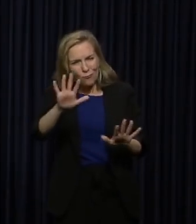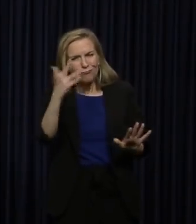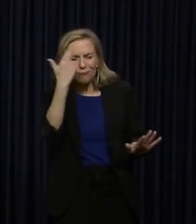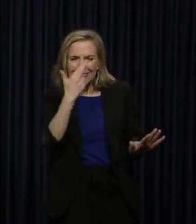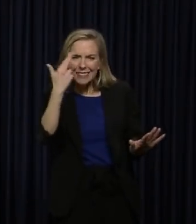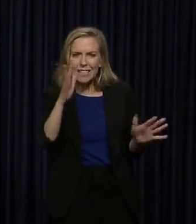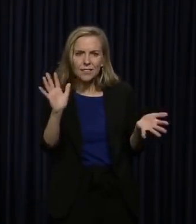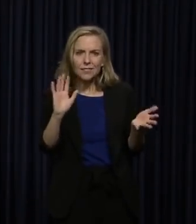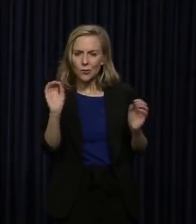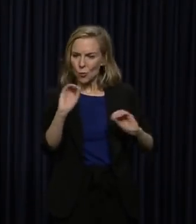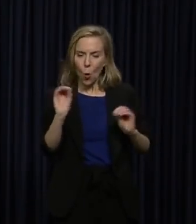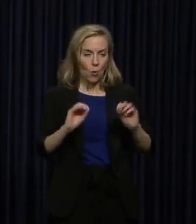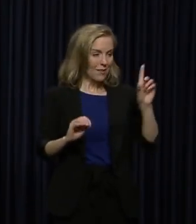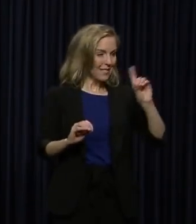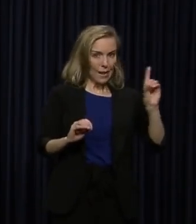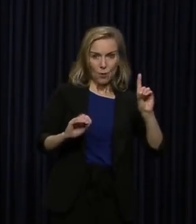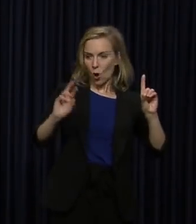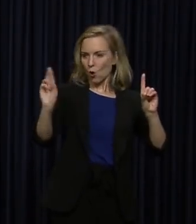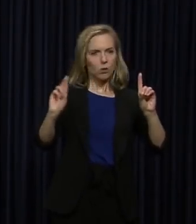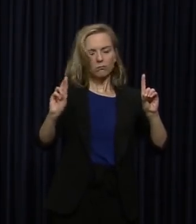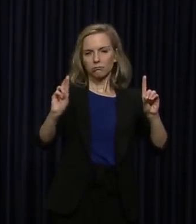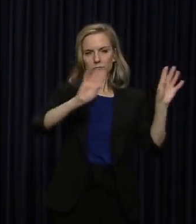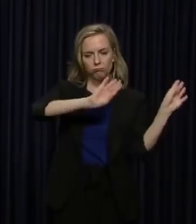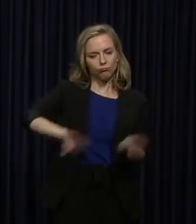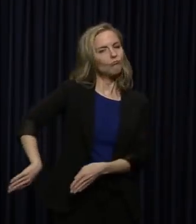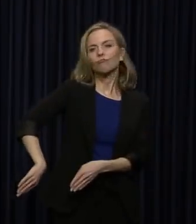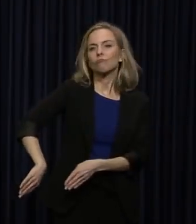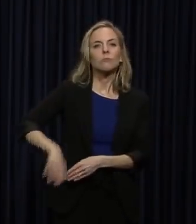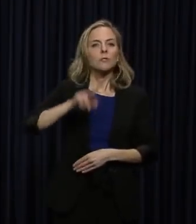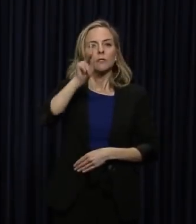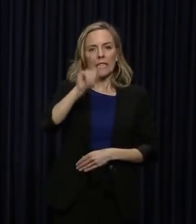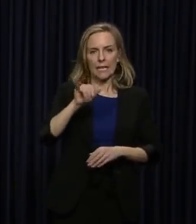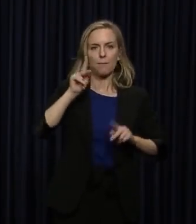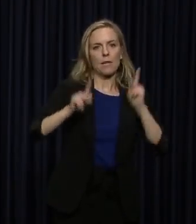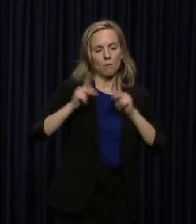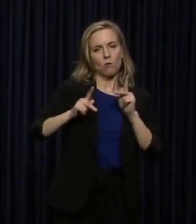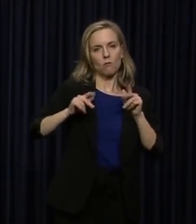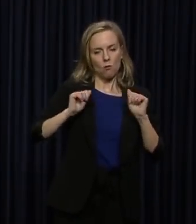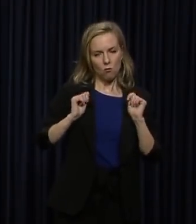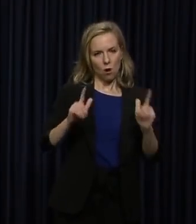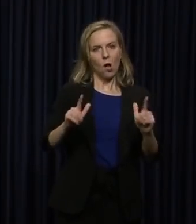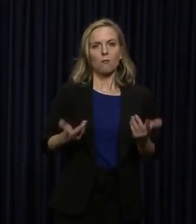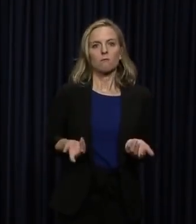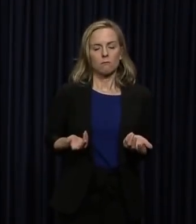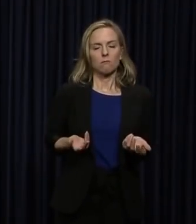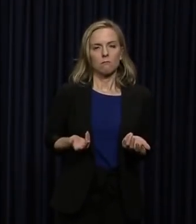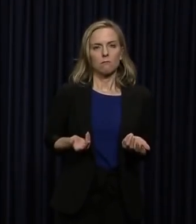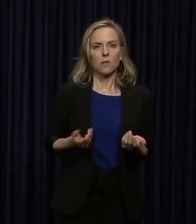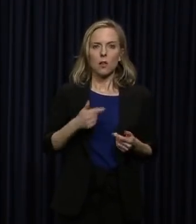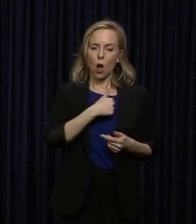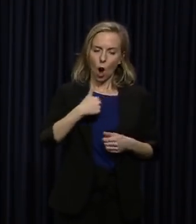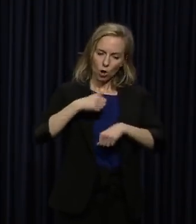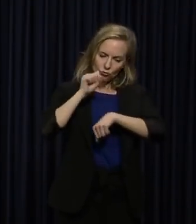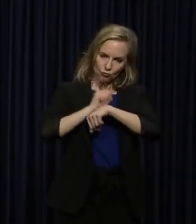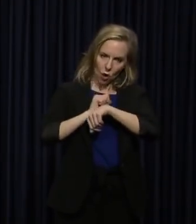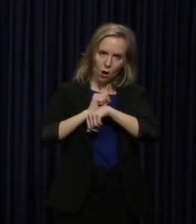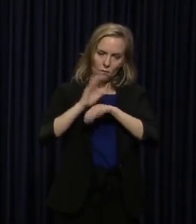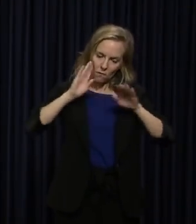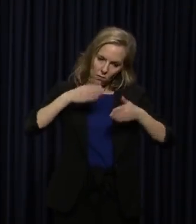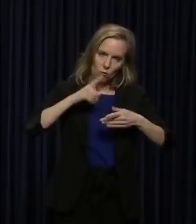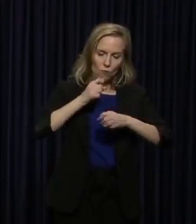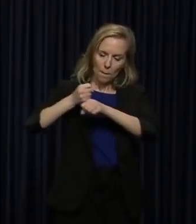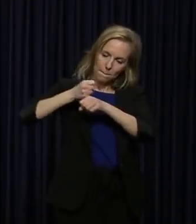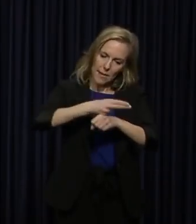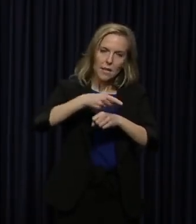there are no Democrats, there are no Republicans, there are just Kentuckians, and it is our job to defeat this coronavirus,